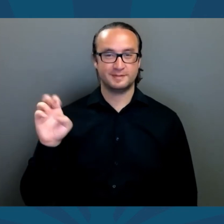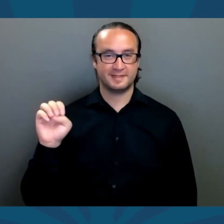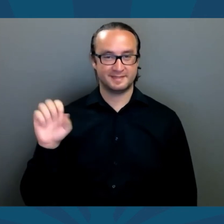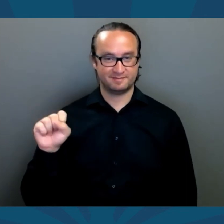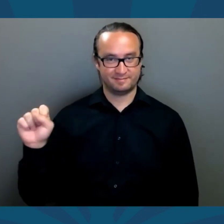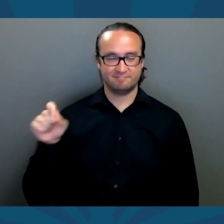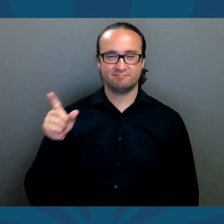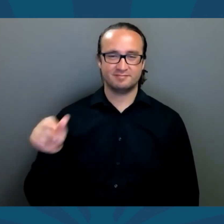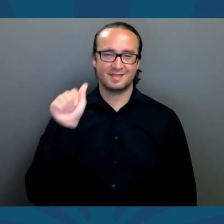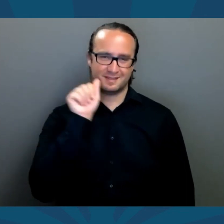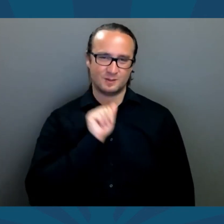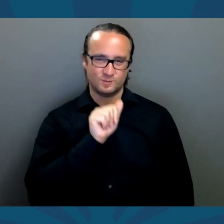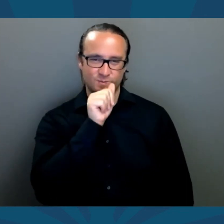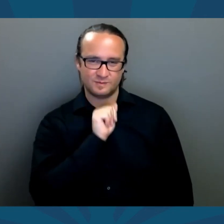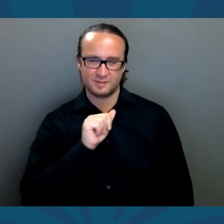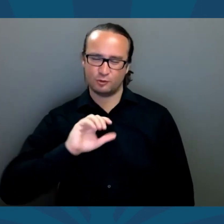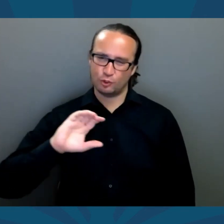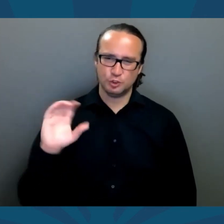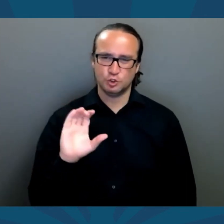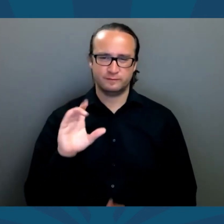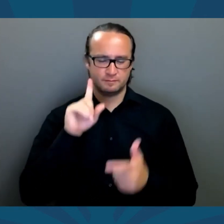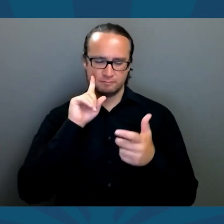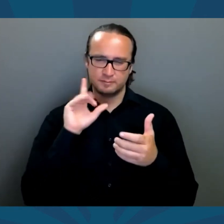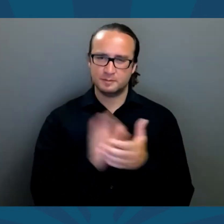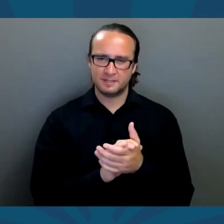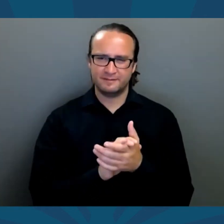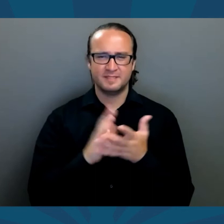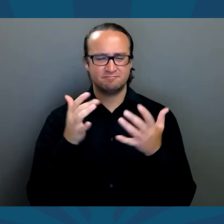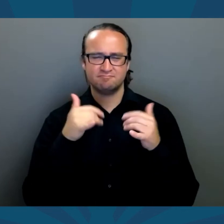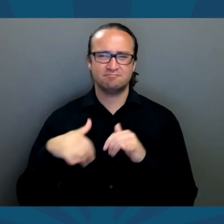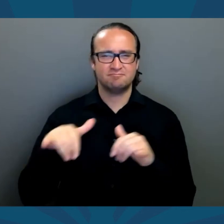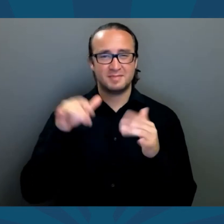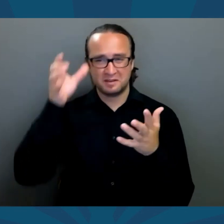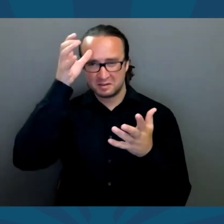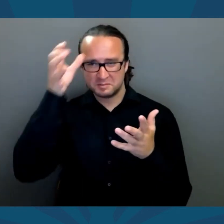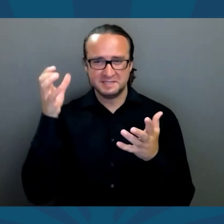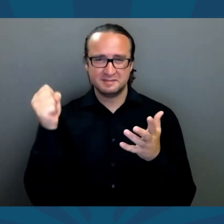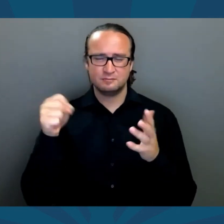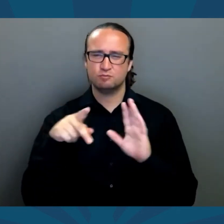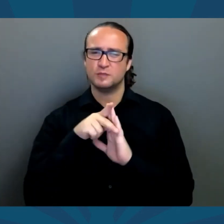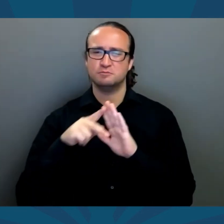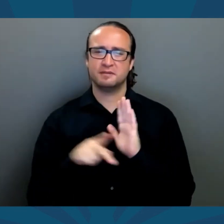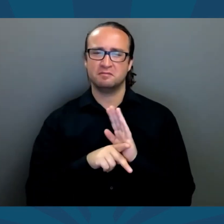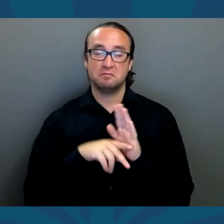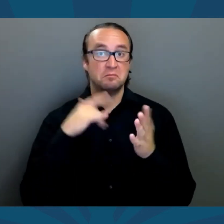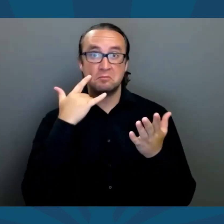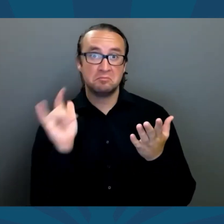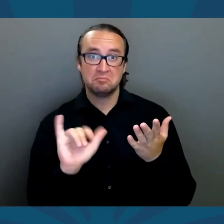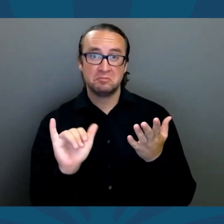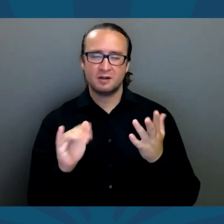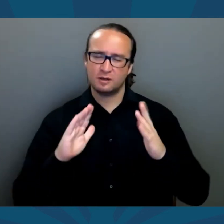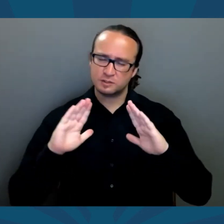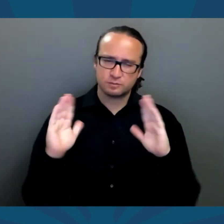Matt Grass is an Arizona conservative that believes in common sense principles like